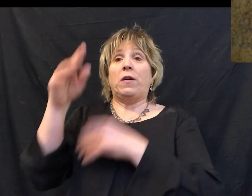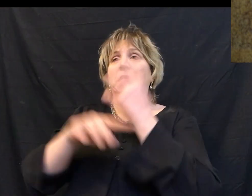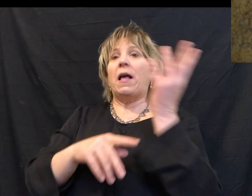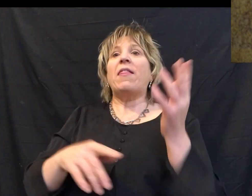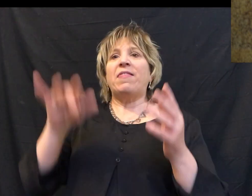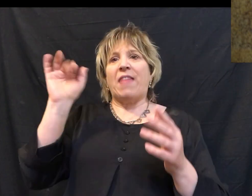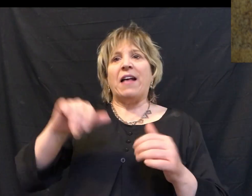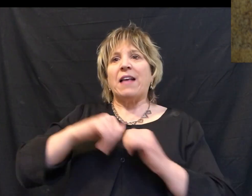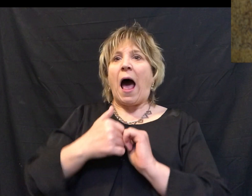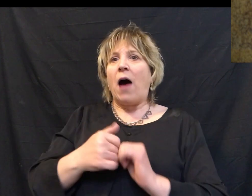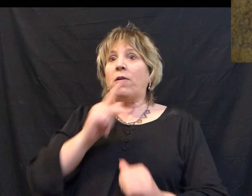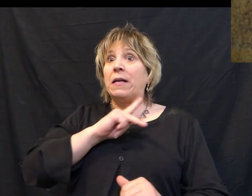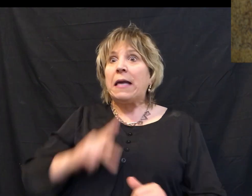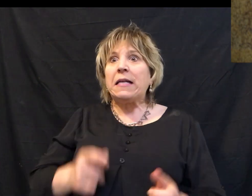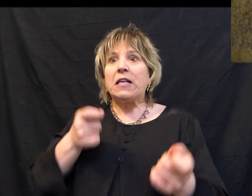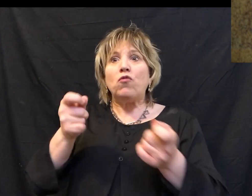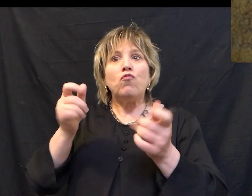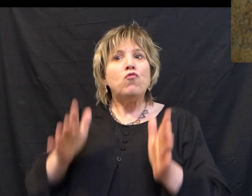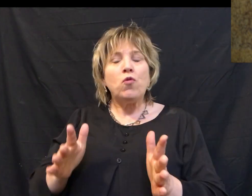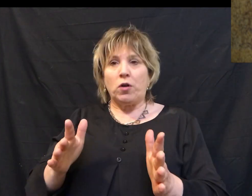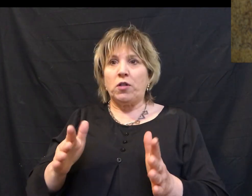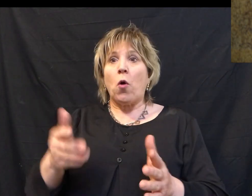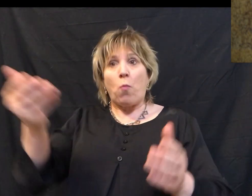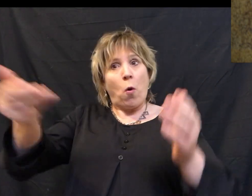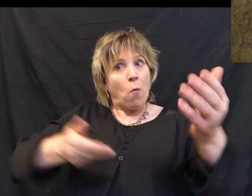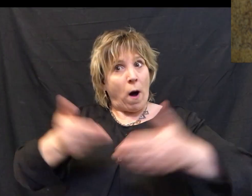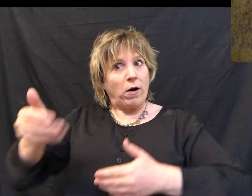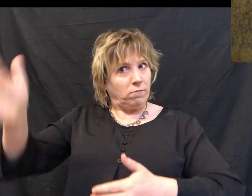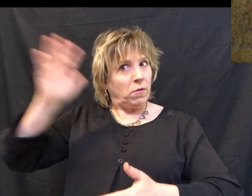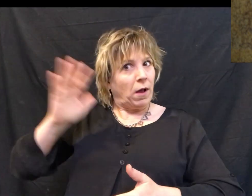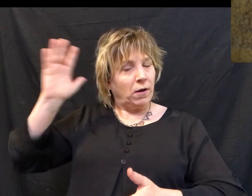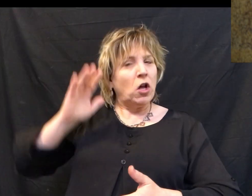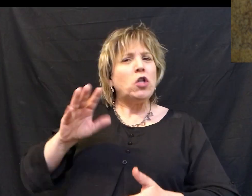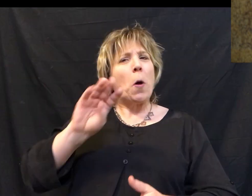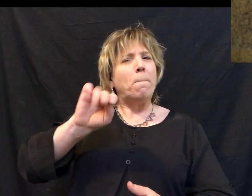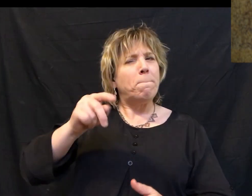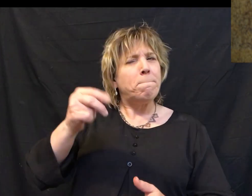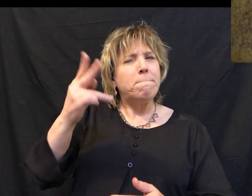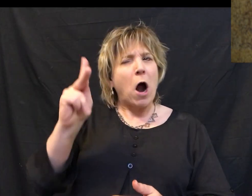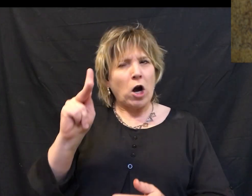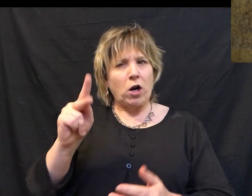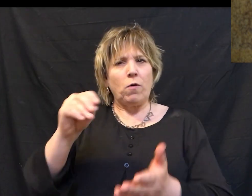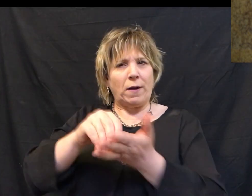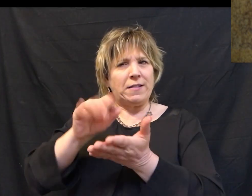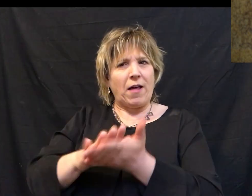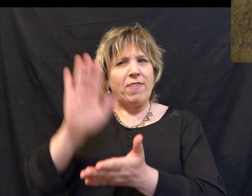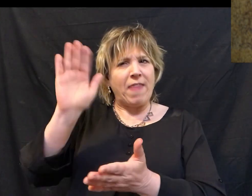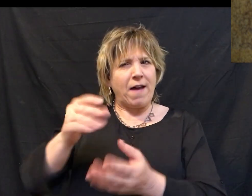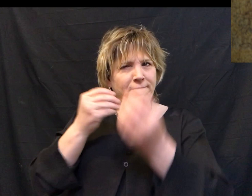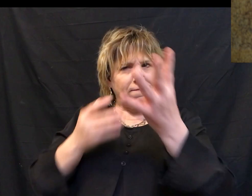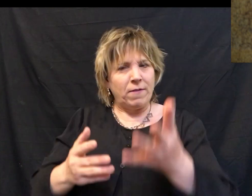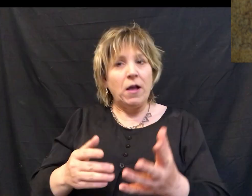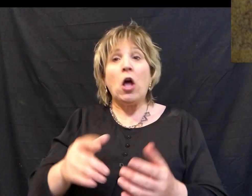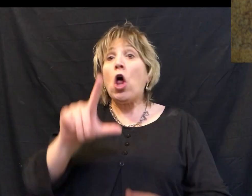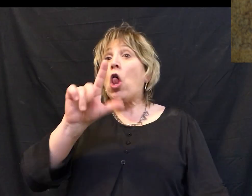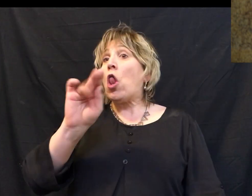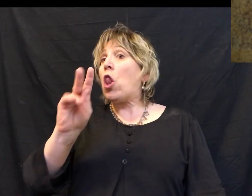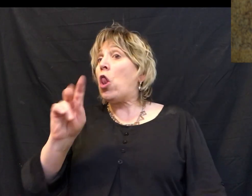kings and rulers were greeted in ancient times. So Mark gives us that detail. And then Luke adds,